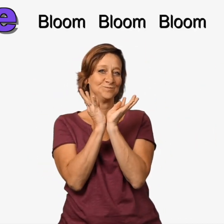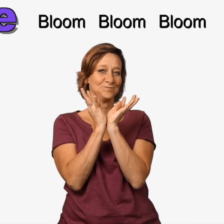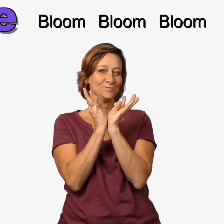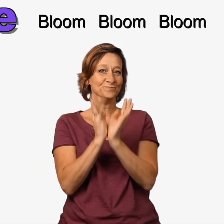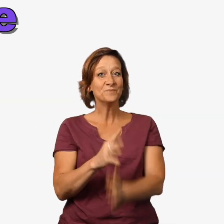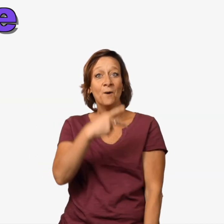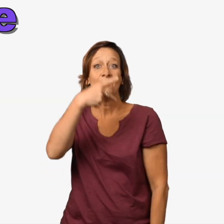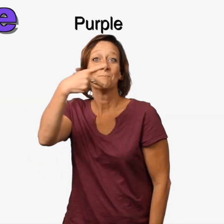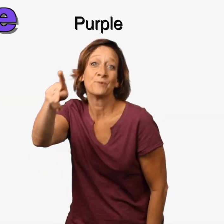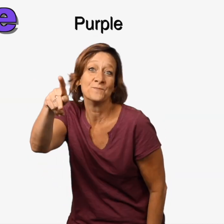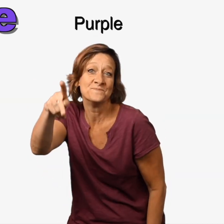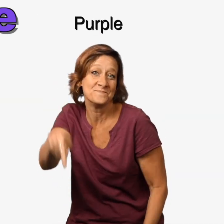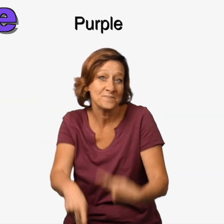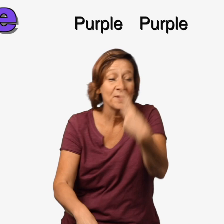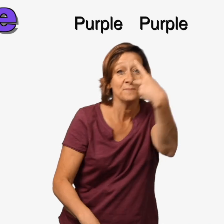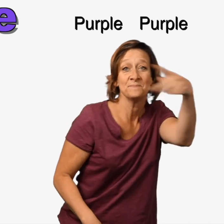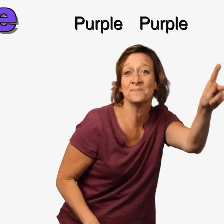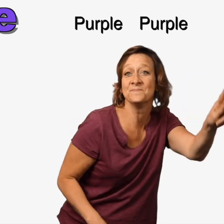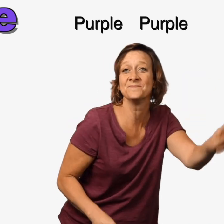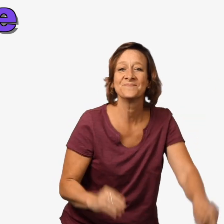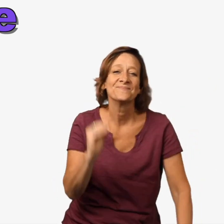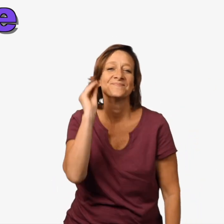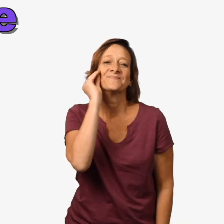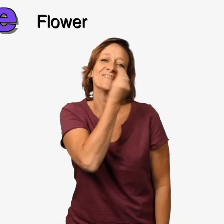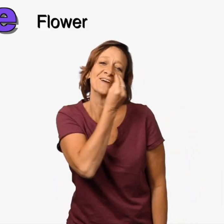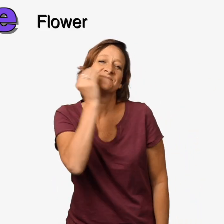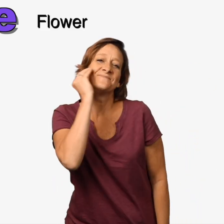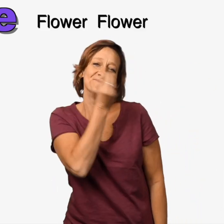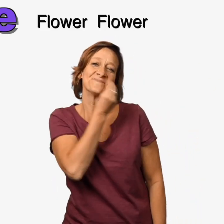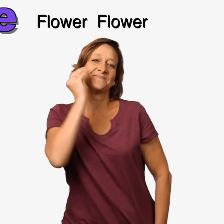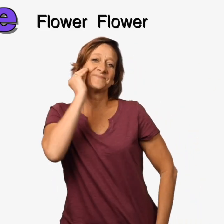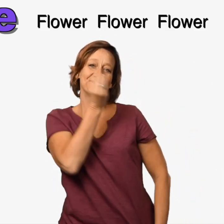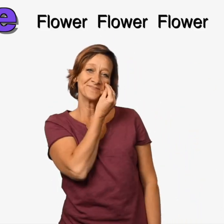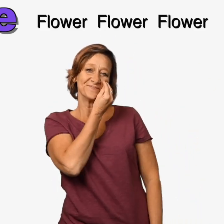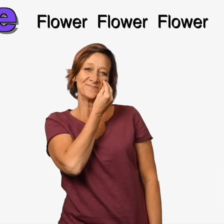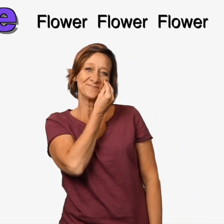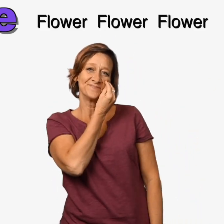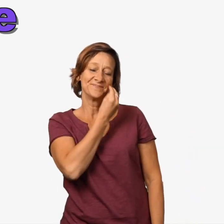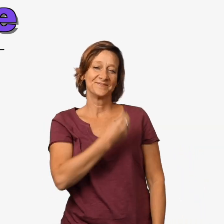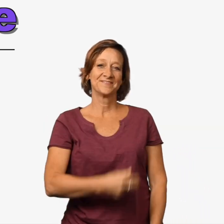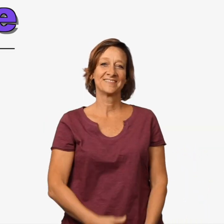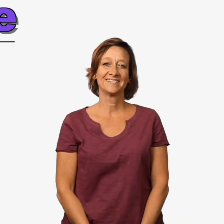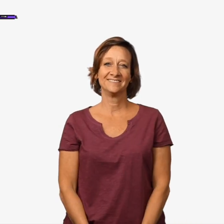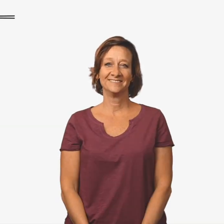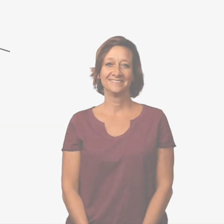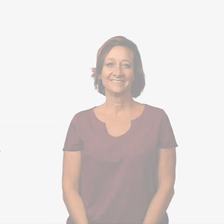bloom Purple, purple Flower, flower, flower